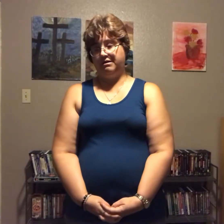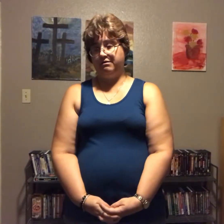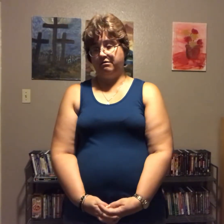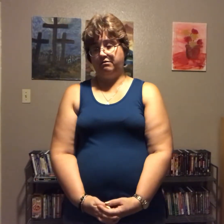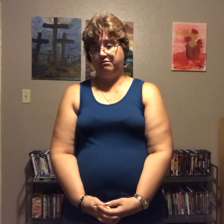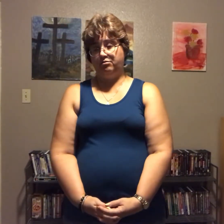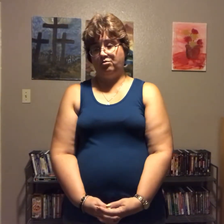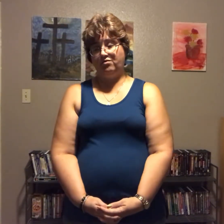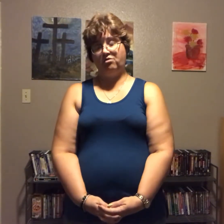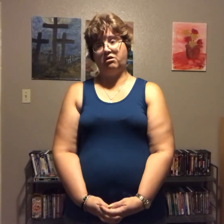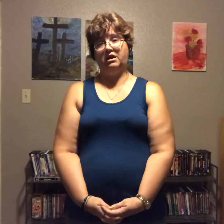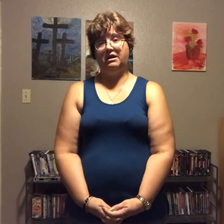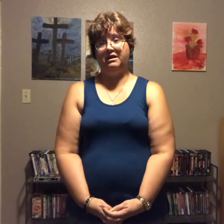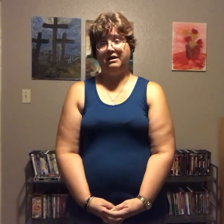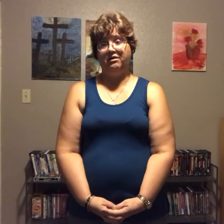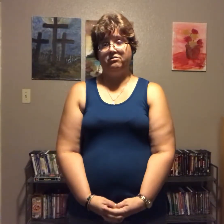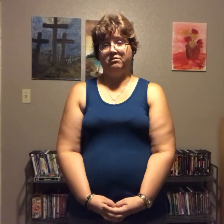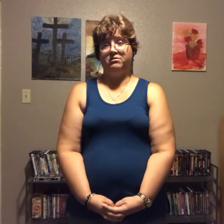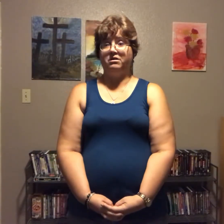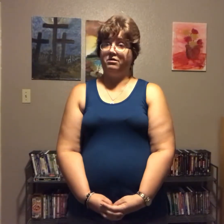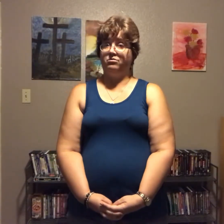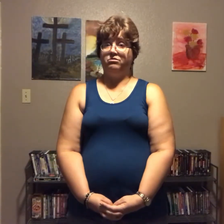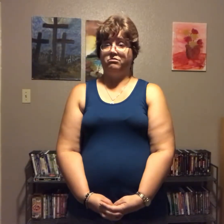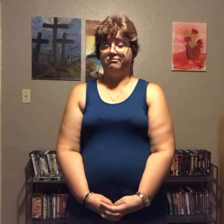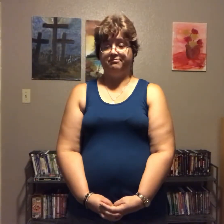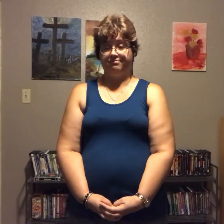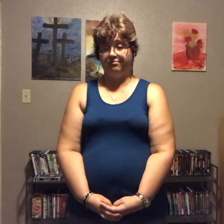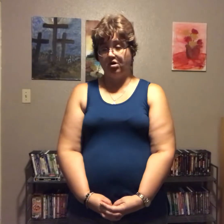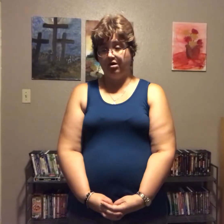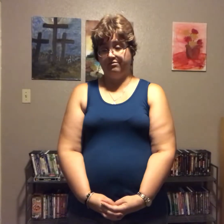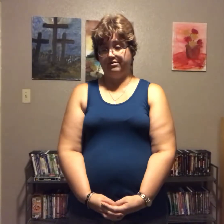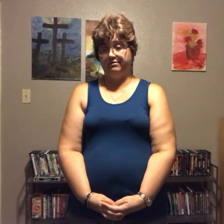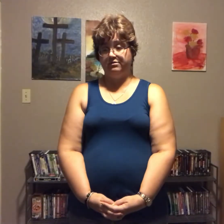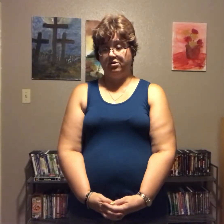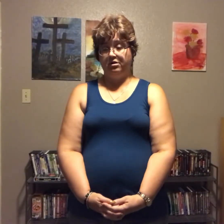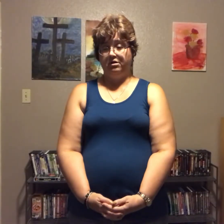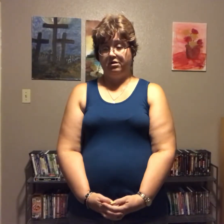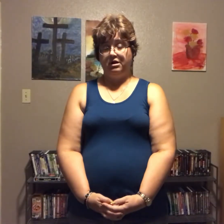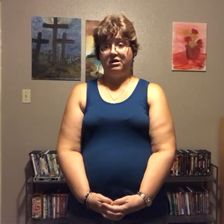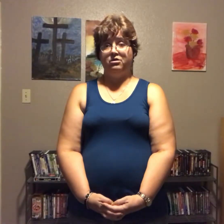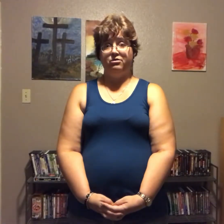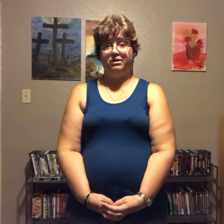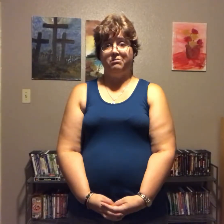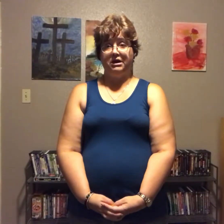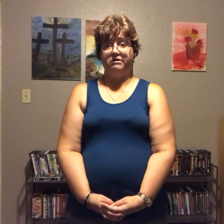and we've all gotta let it out sometimes all of us including me